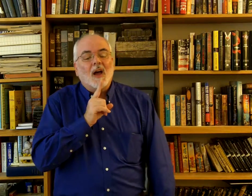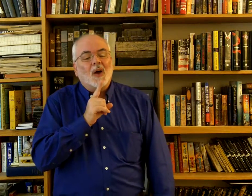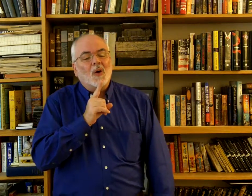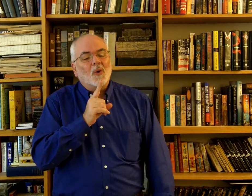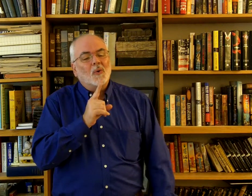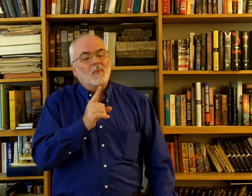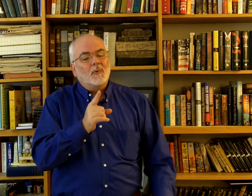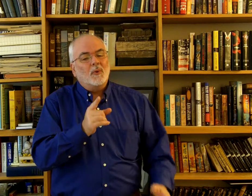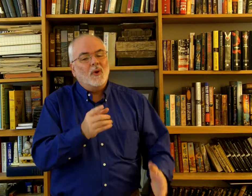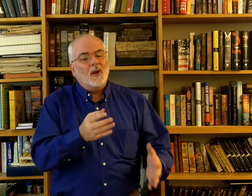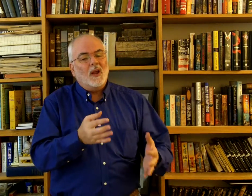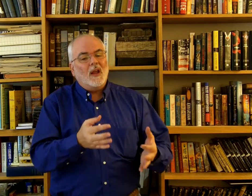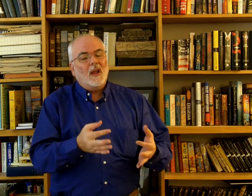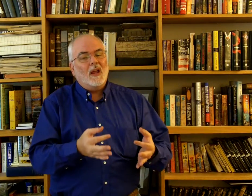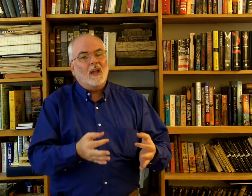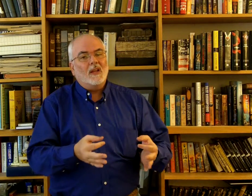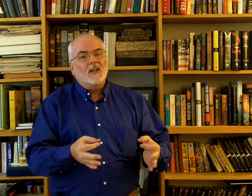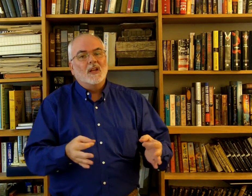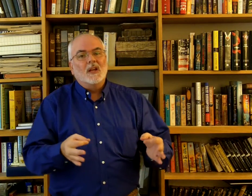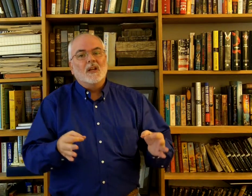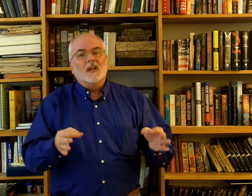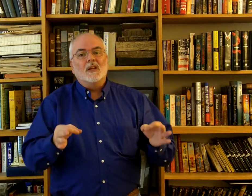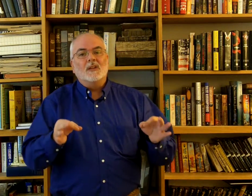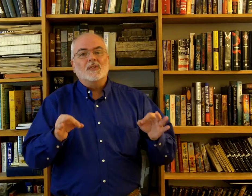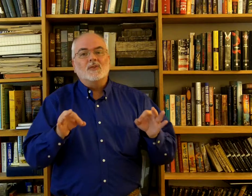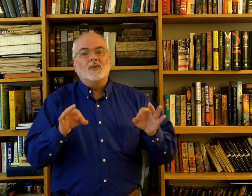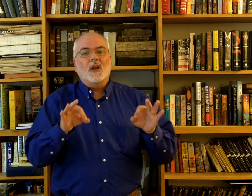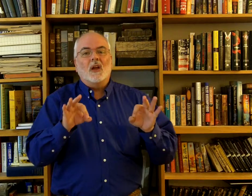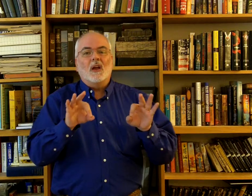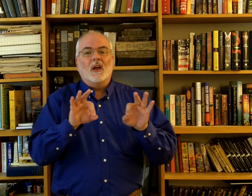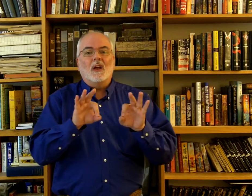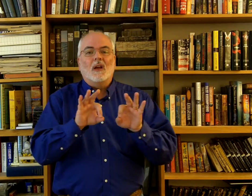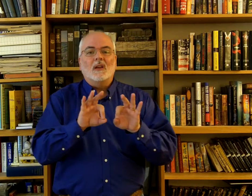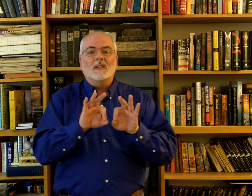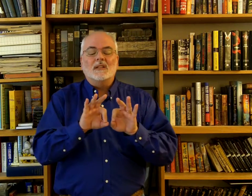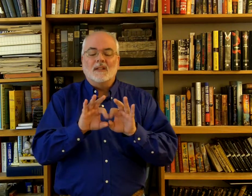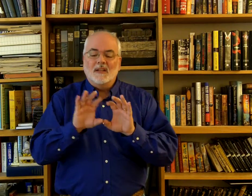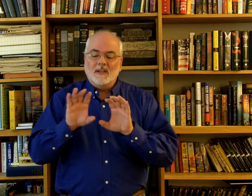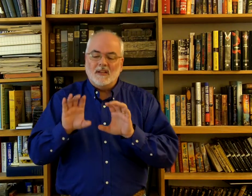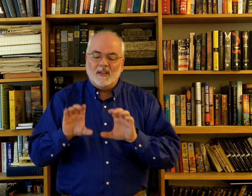How precious is